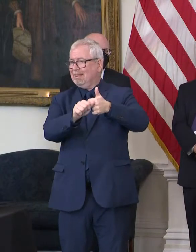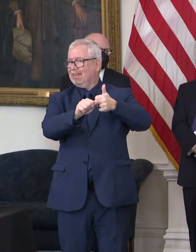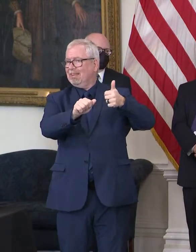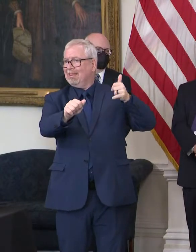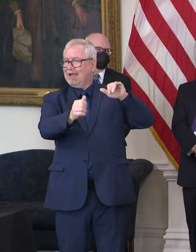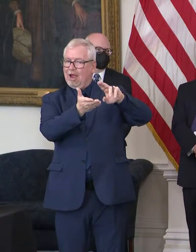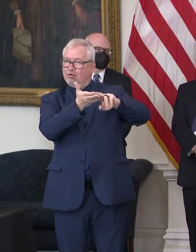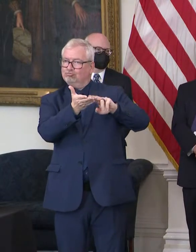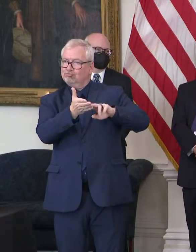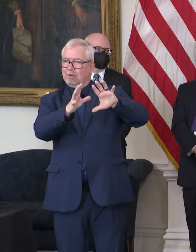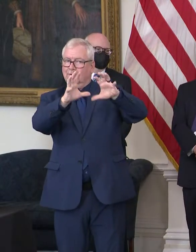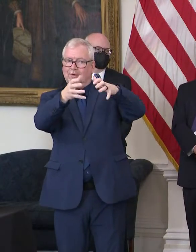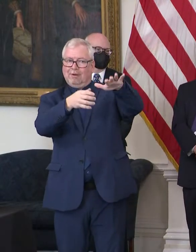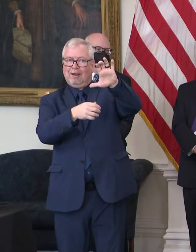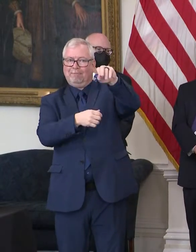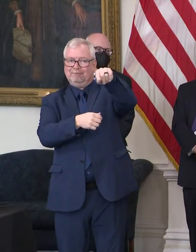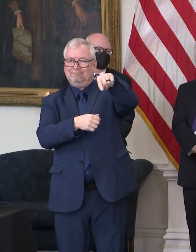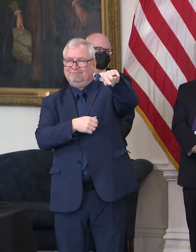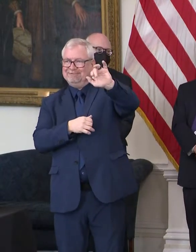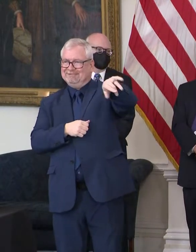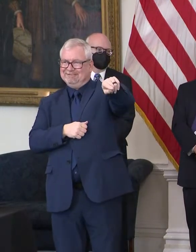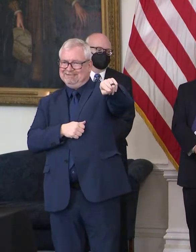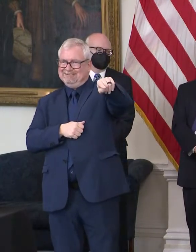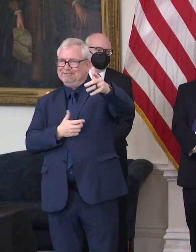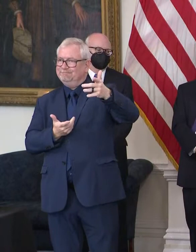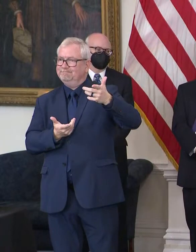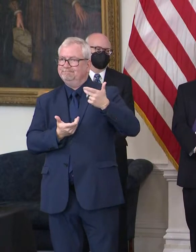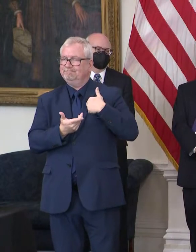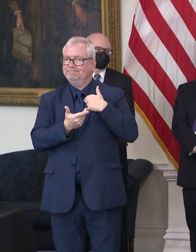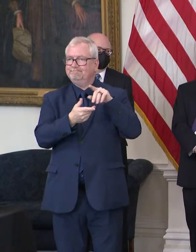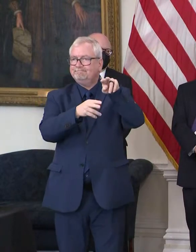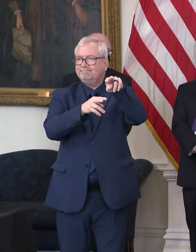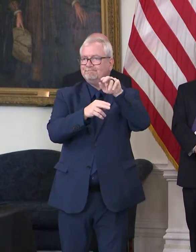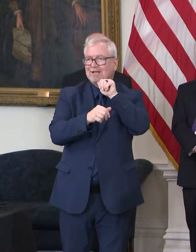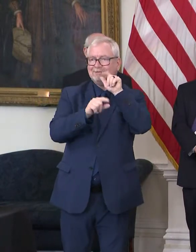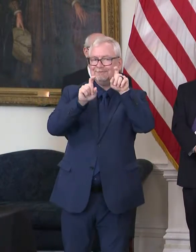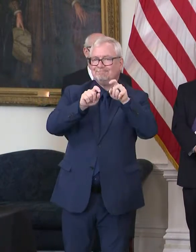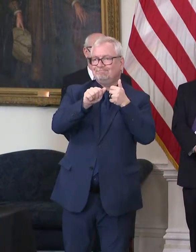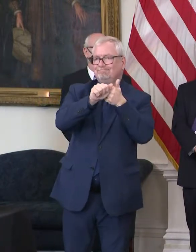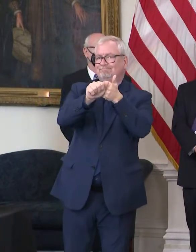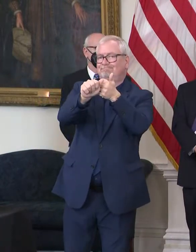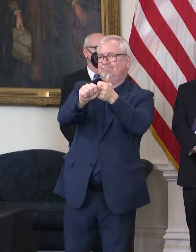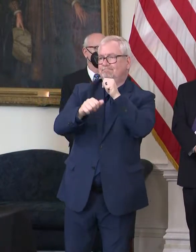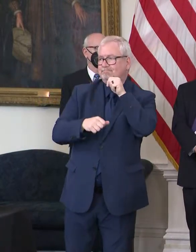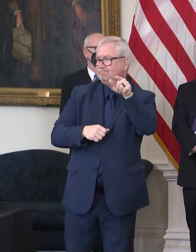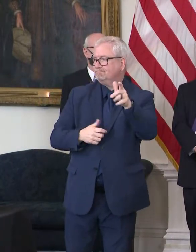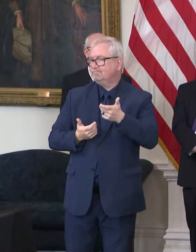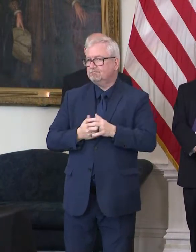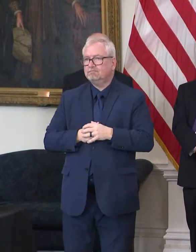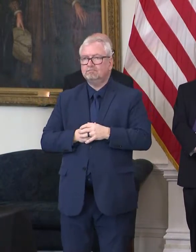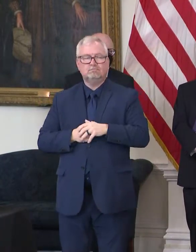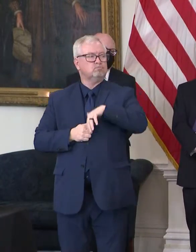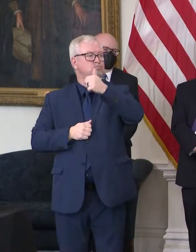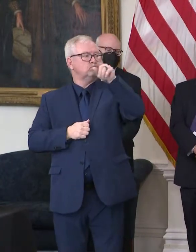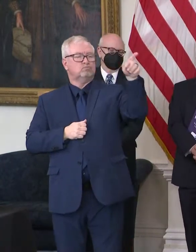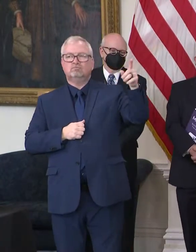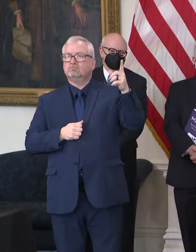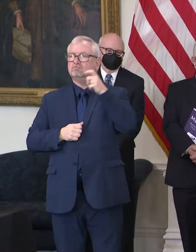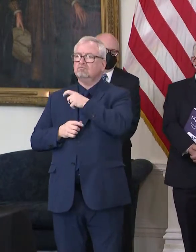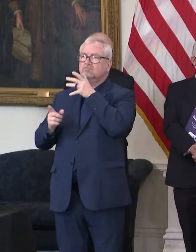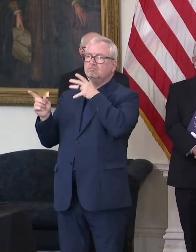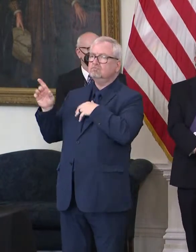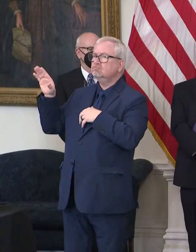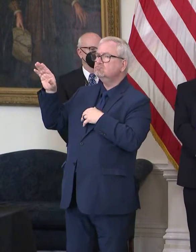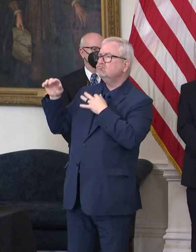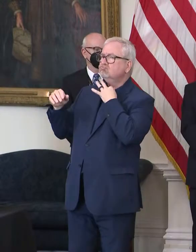some of didn't get, didn't get done, but I don't have any details. You have to call Hartford County about that. Governor, how many tests were headed for Maryland that are